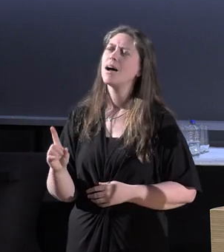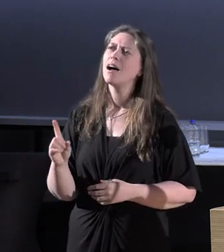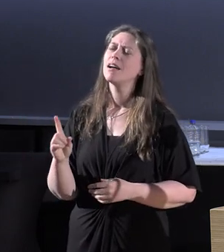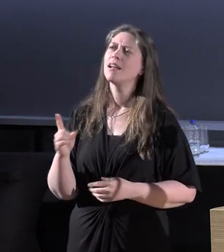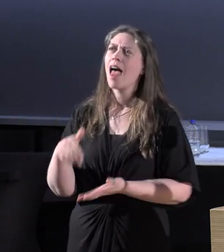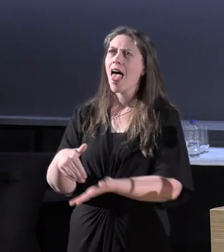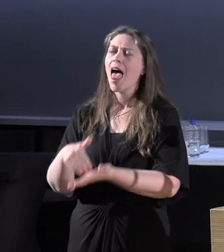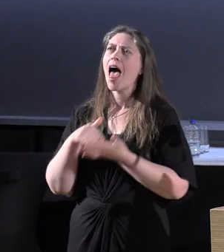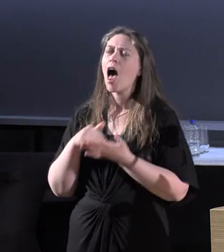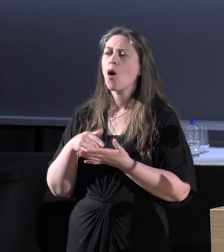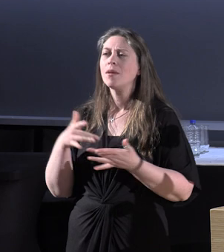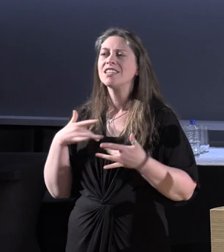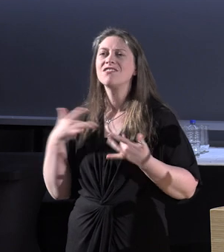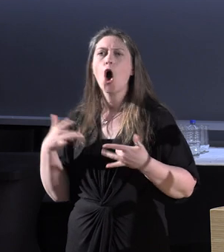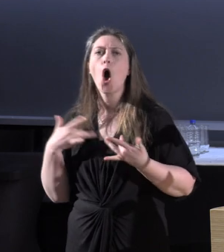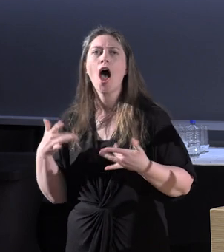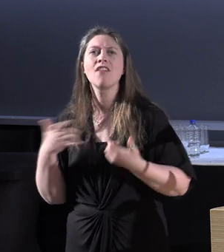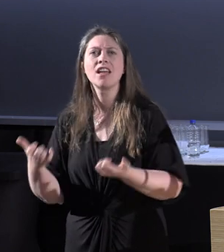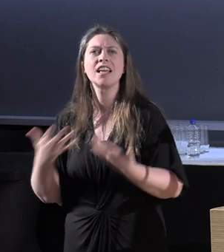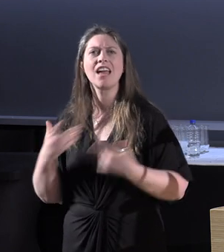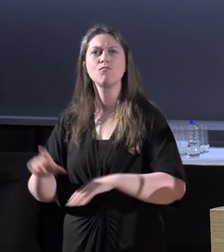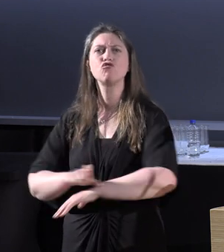helped me survive, it gave me resilience.